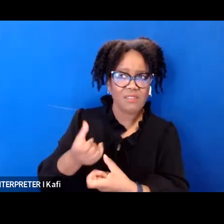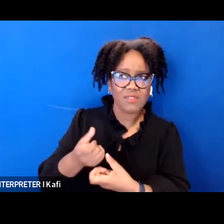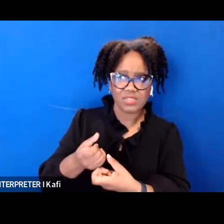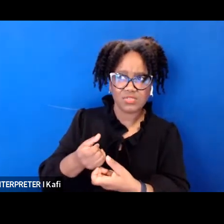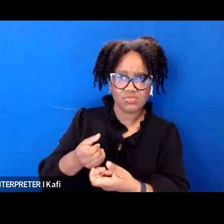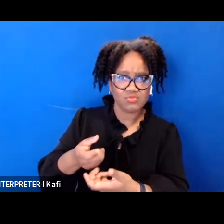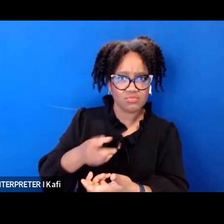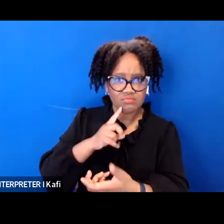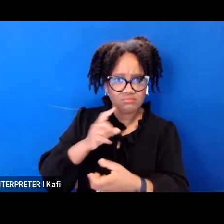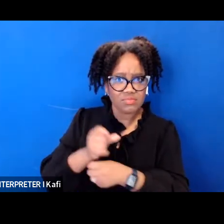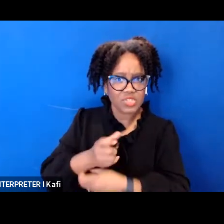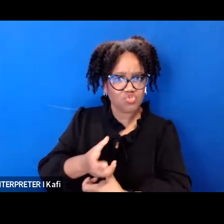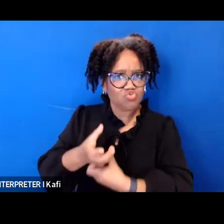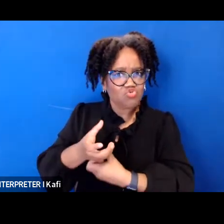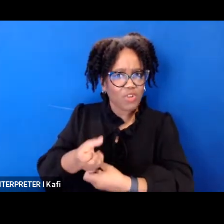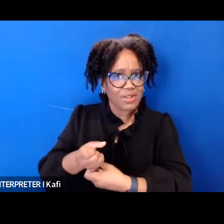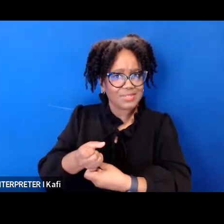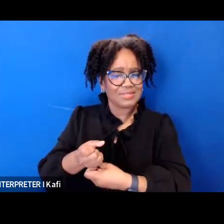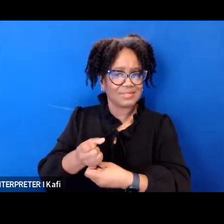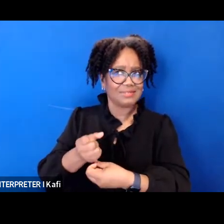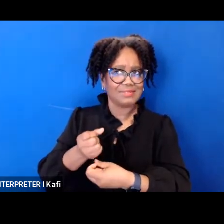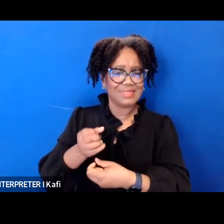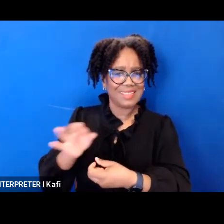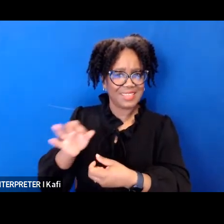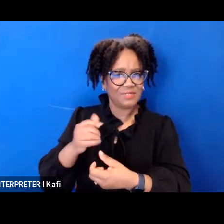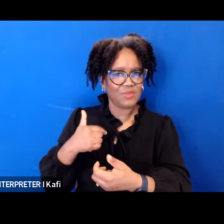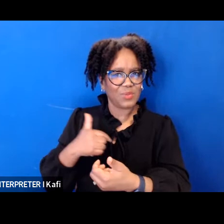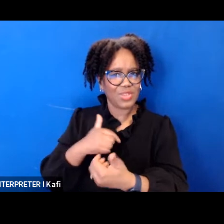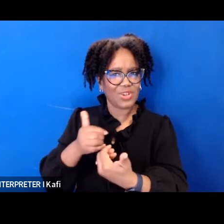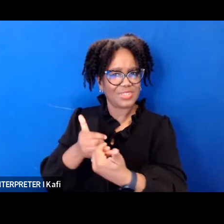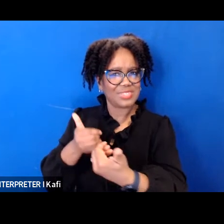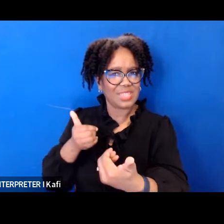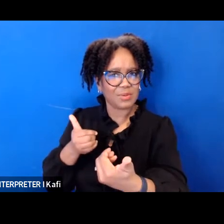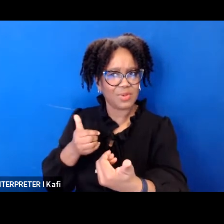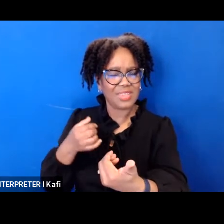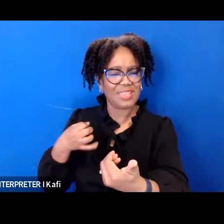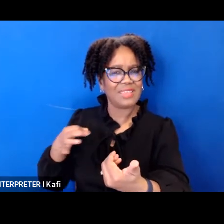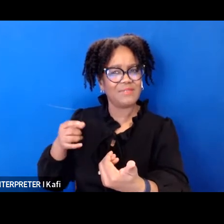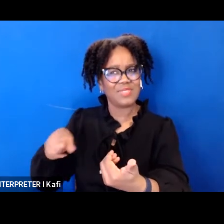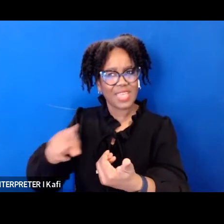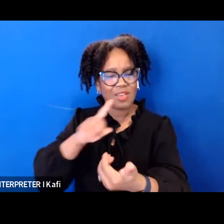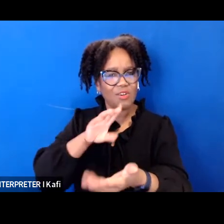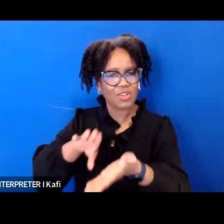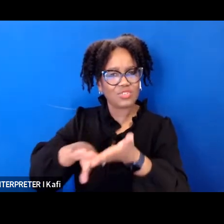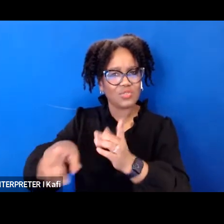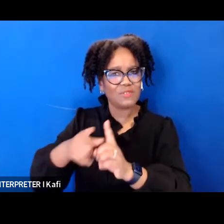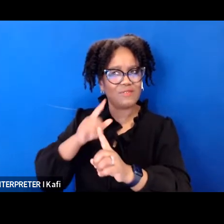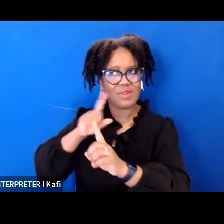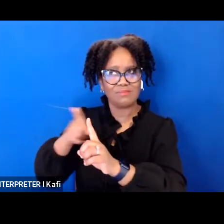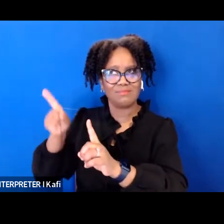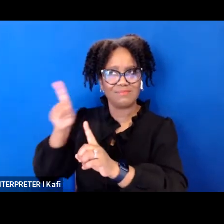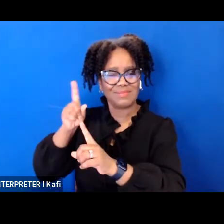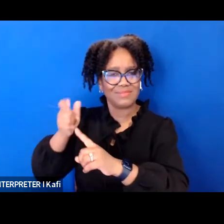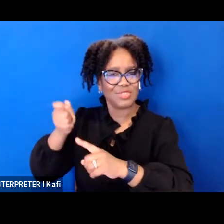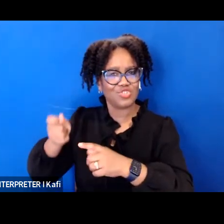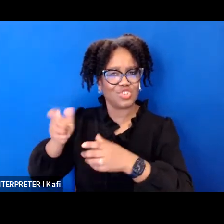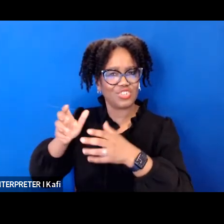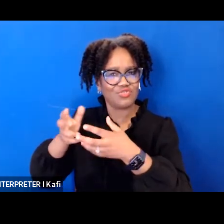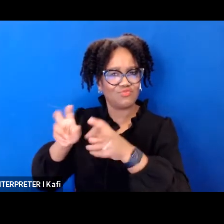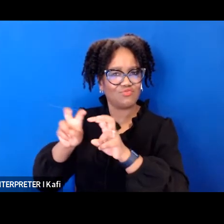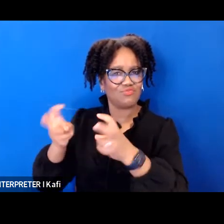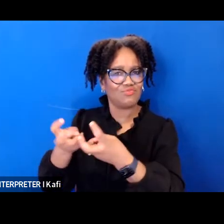if the communities it is supposed to protect are excluded from its ranks thank you enjoy the day